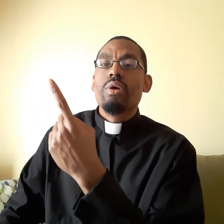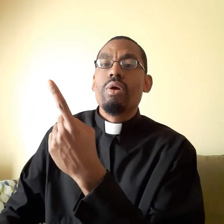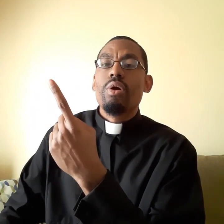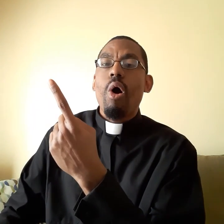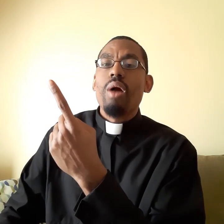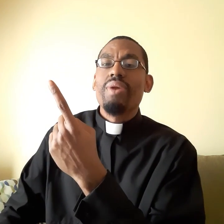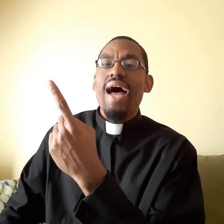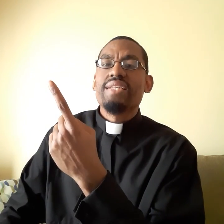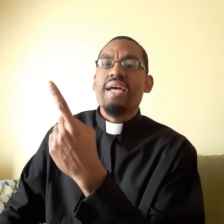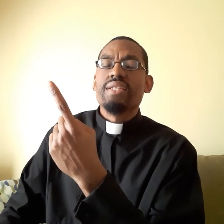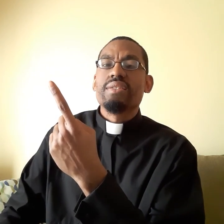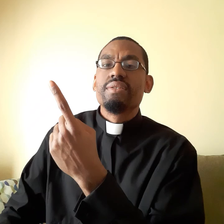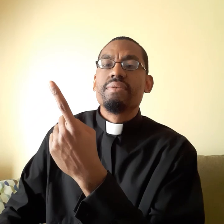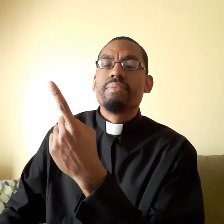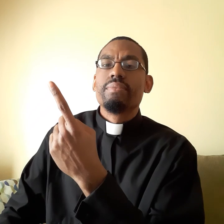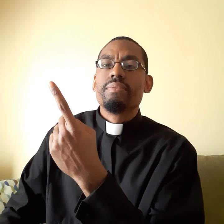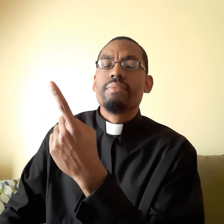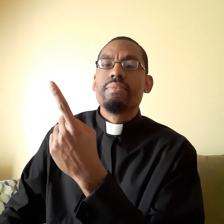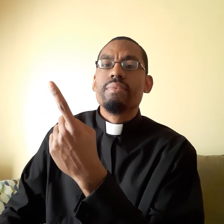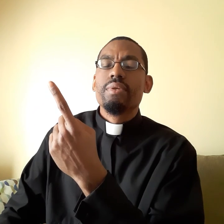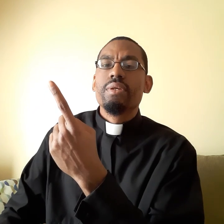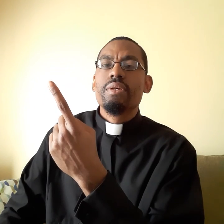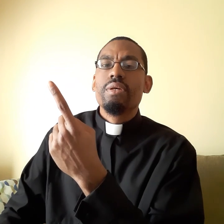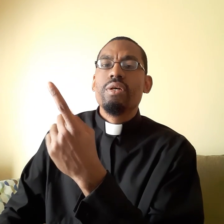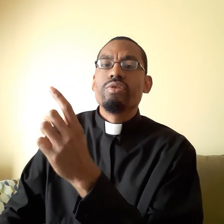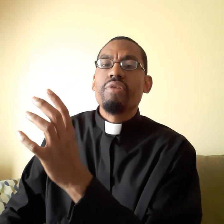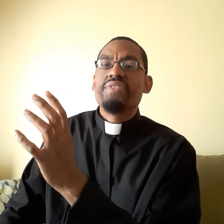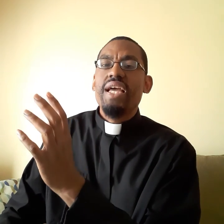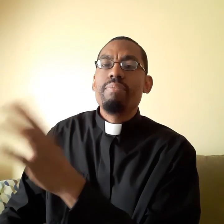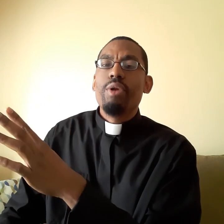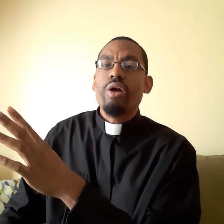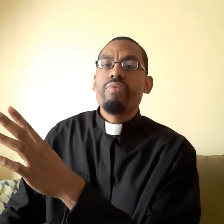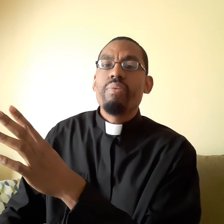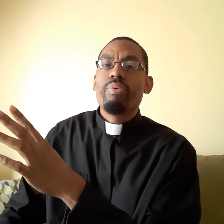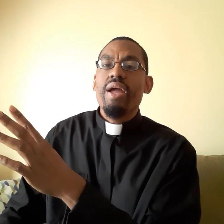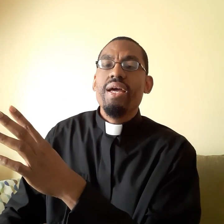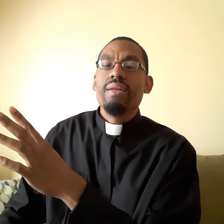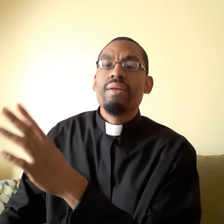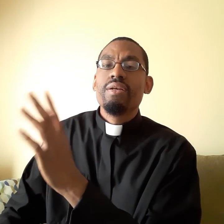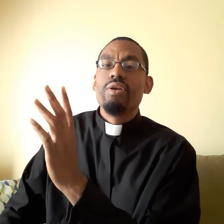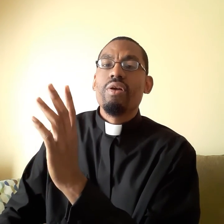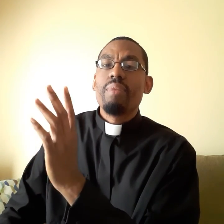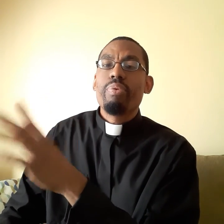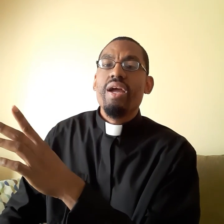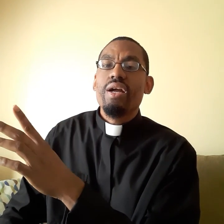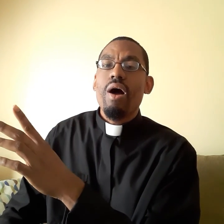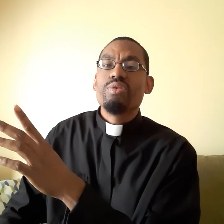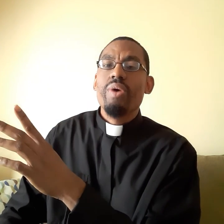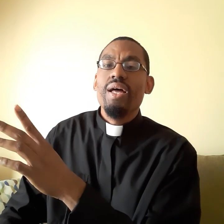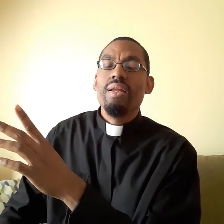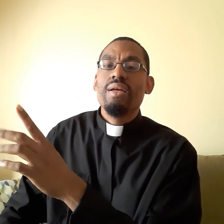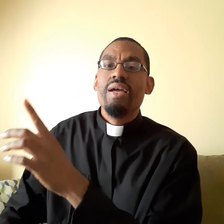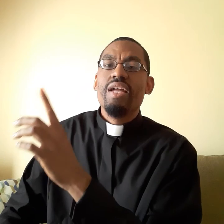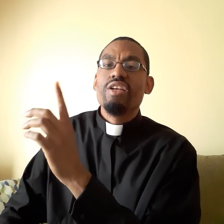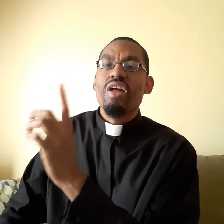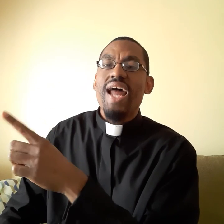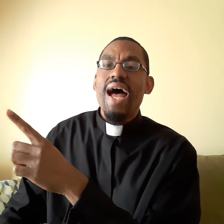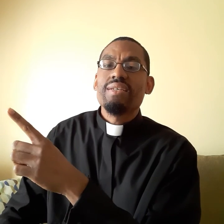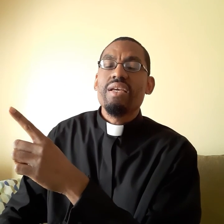God will answer so if Satan blocked you from praying you're not praying God's will and you're not asking